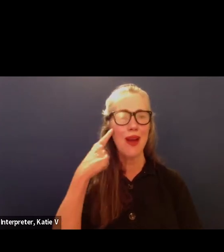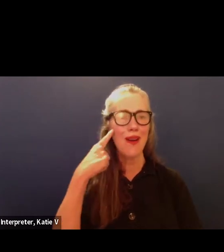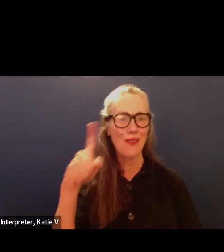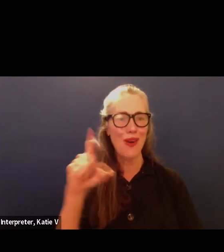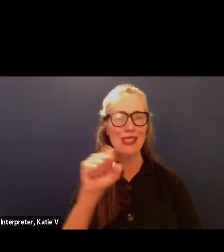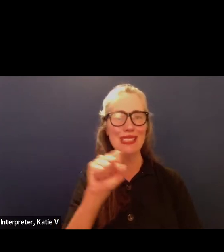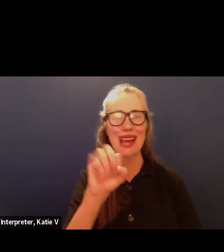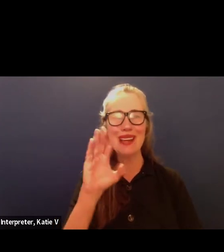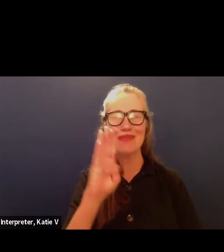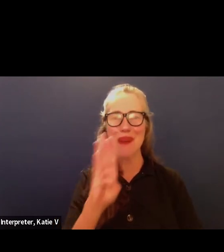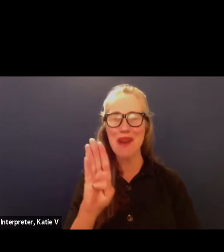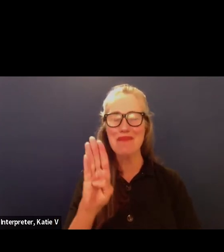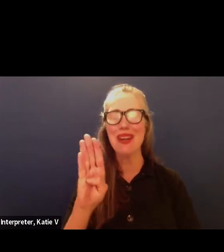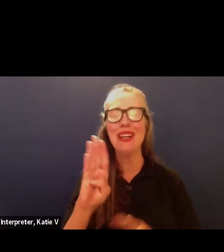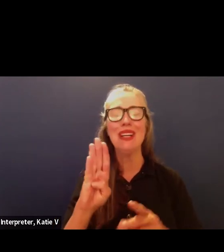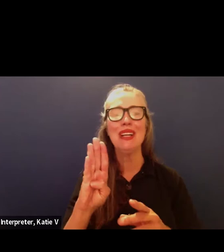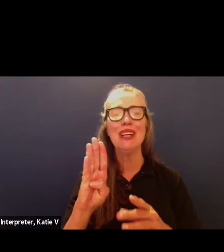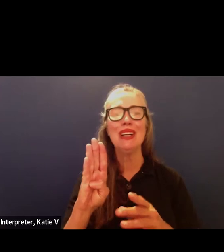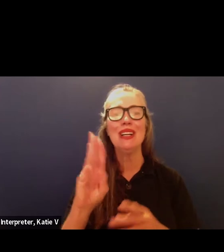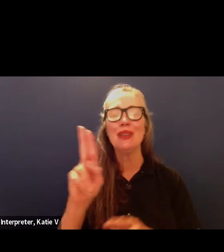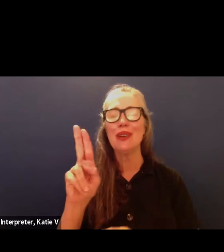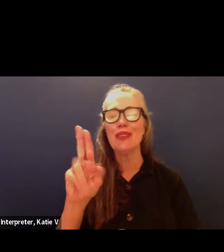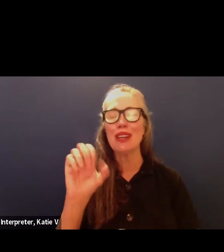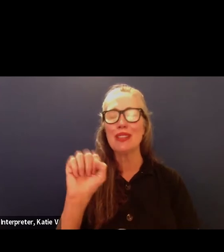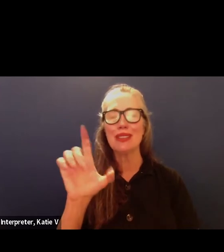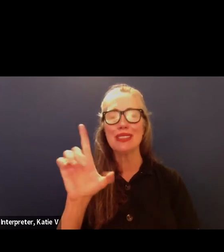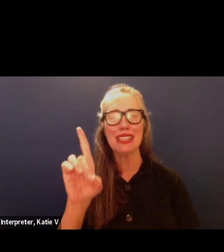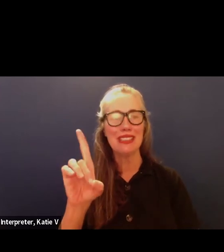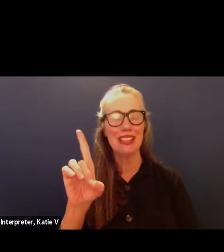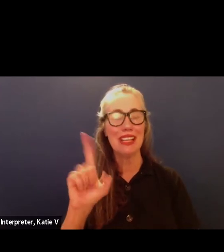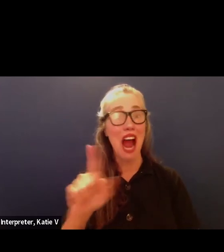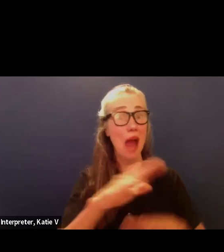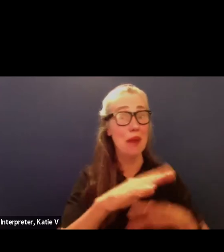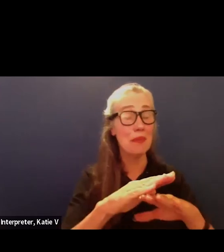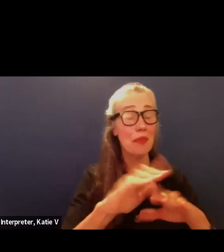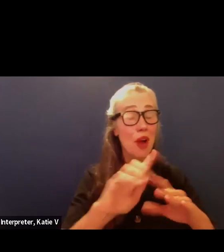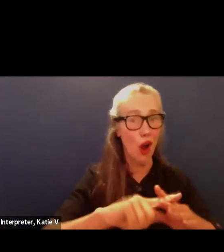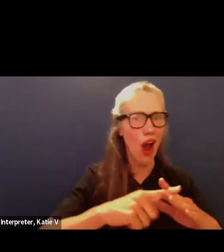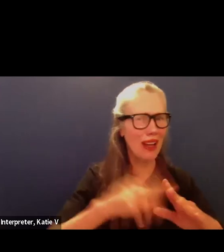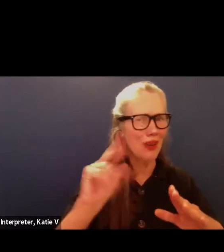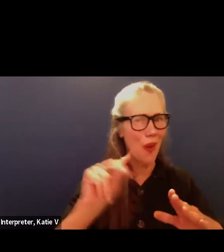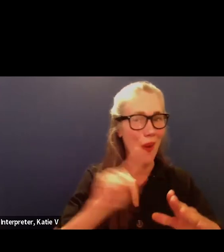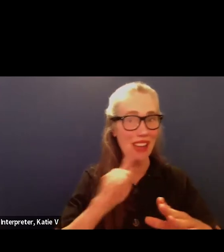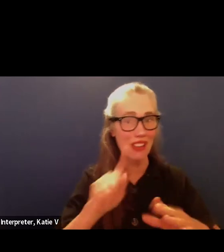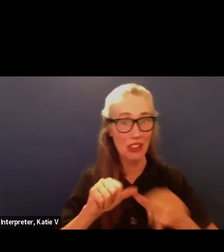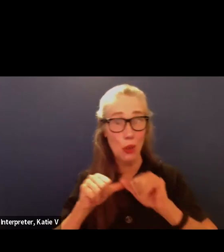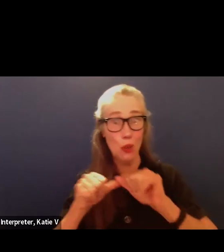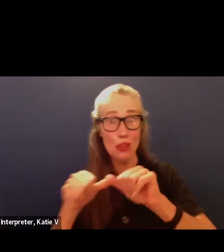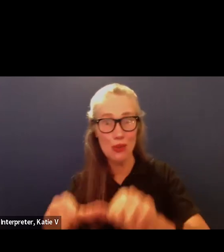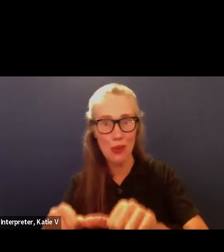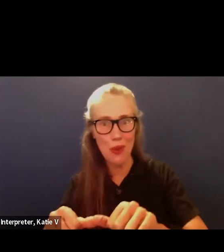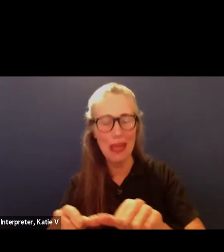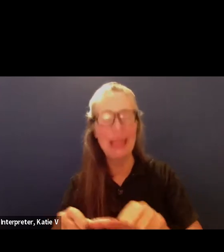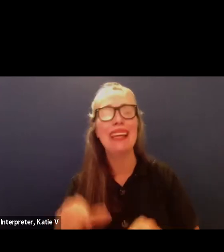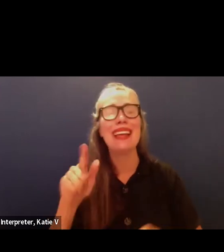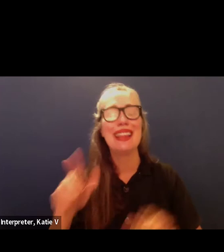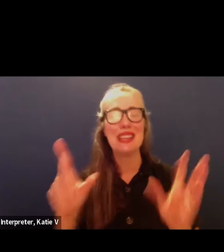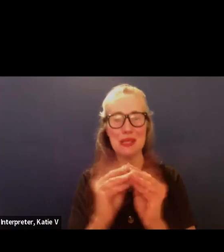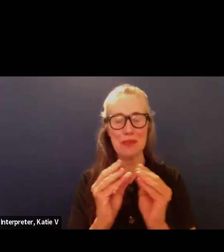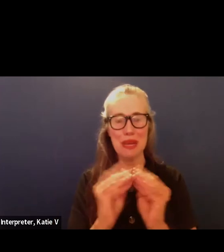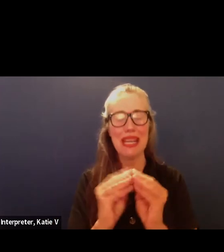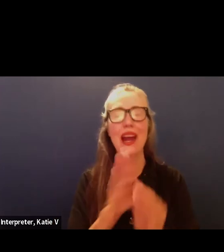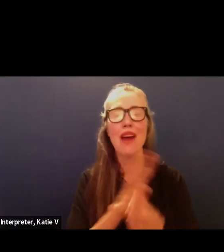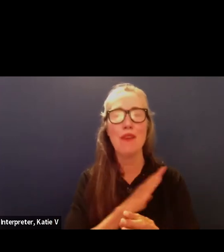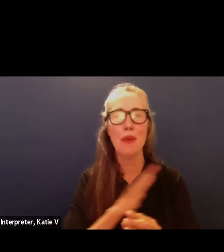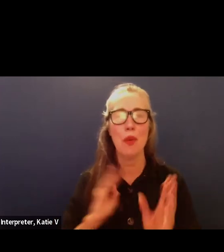resuming the regular meeting of july 19 2022 and so i want to call us to order and i want back